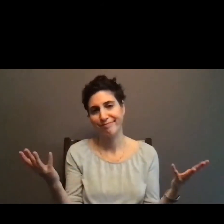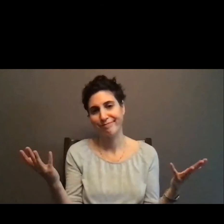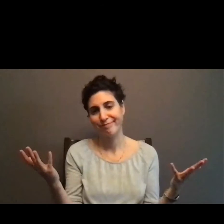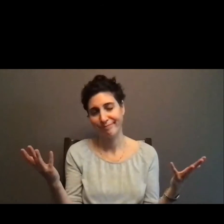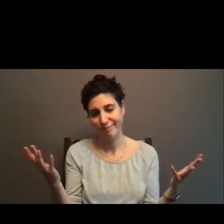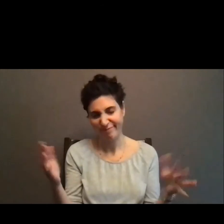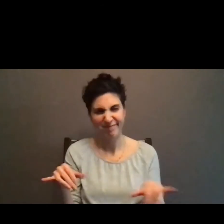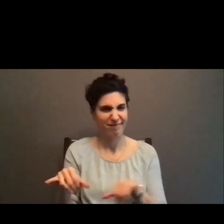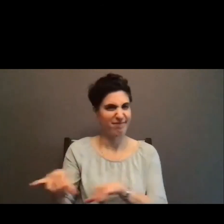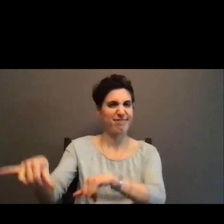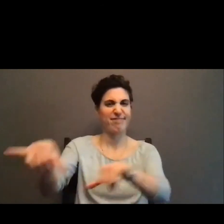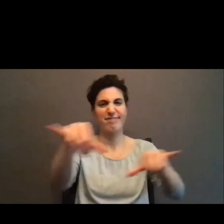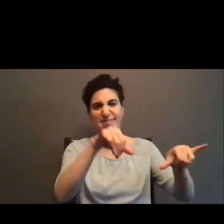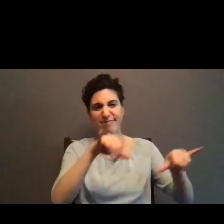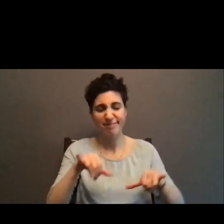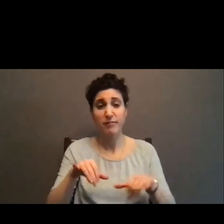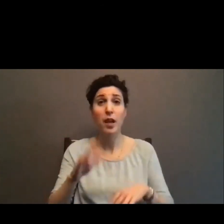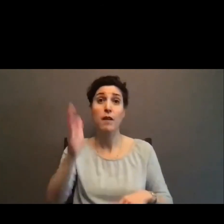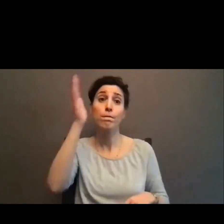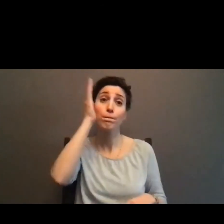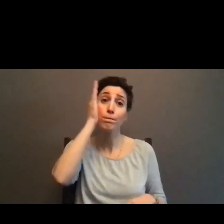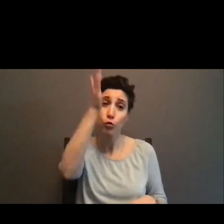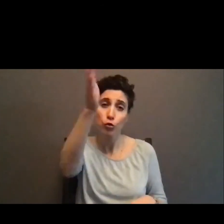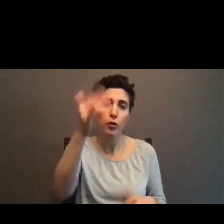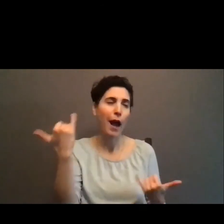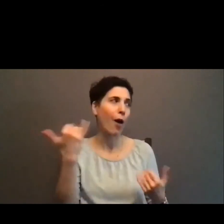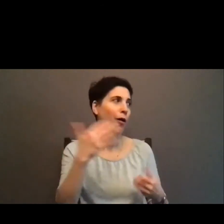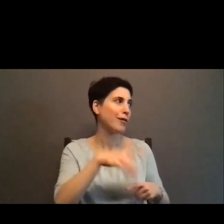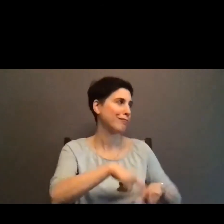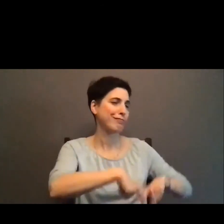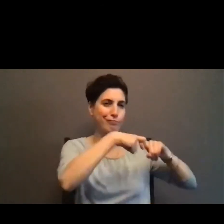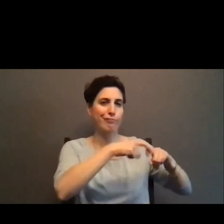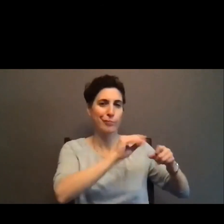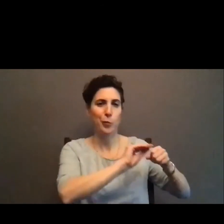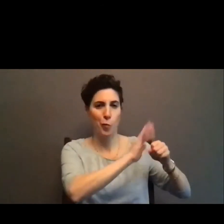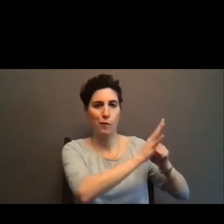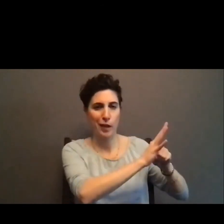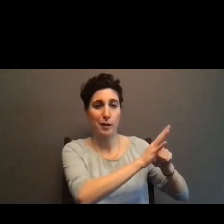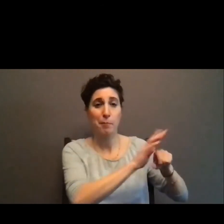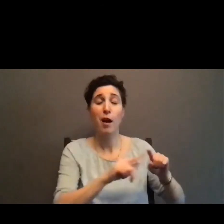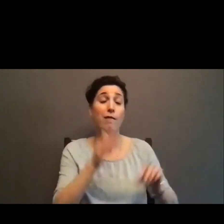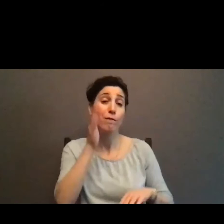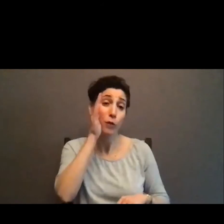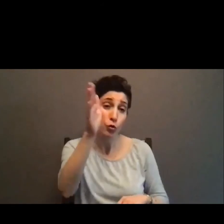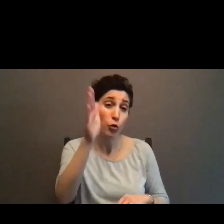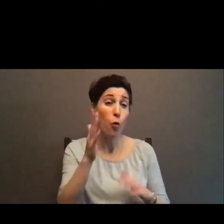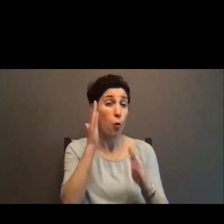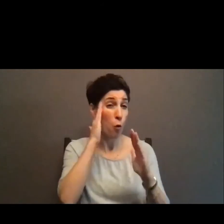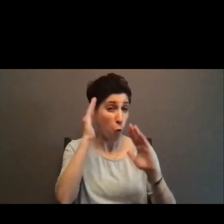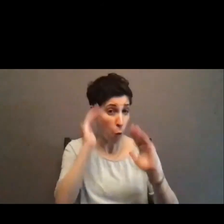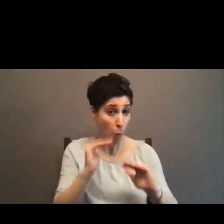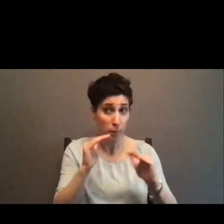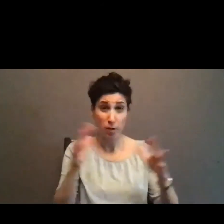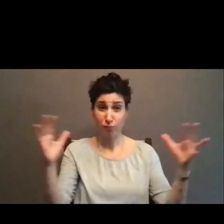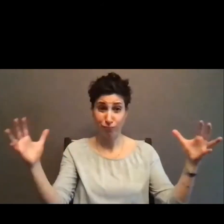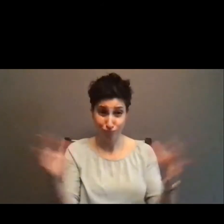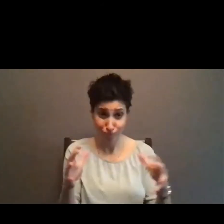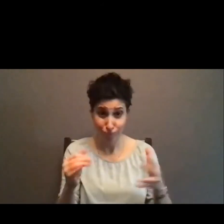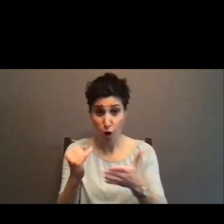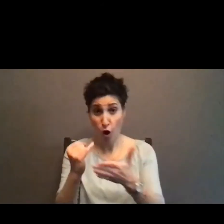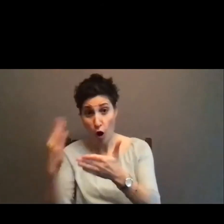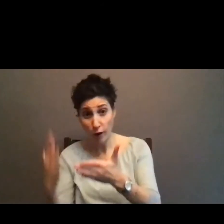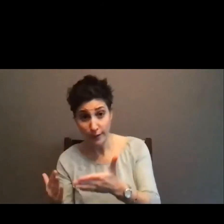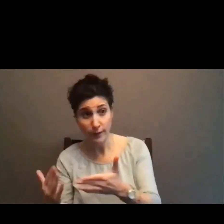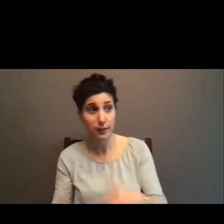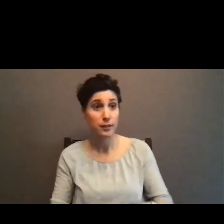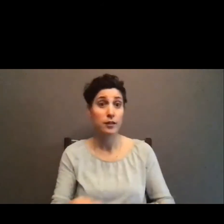this, is bring together artists and arts workers to brainstorm around specific